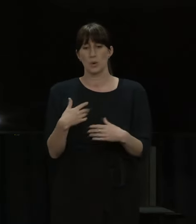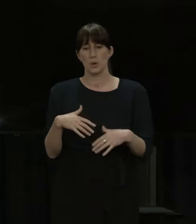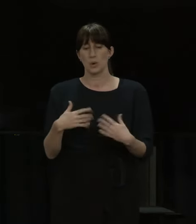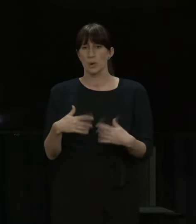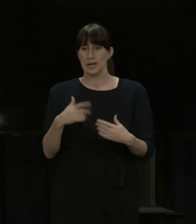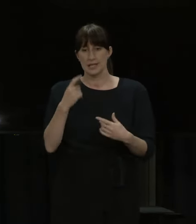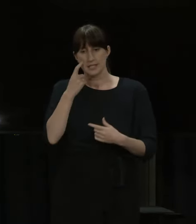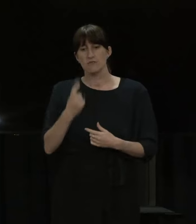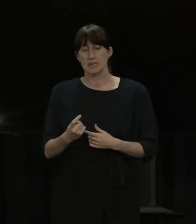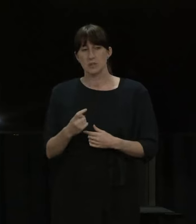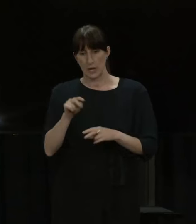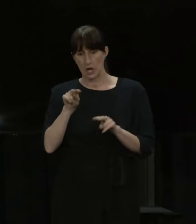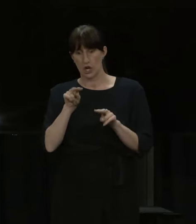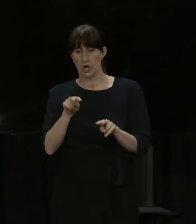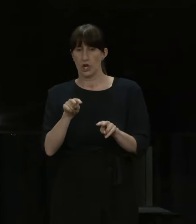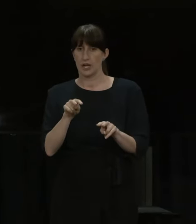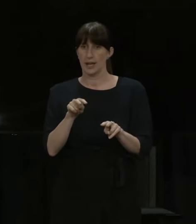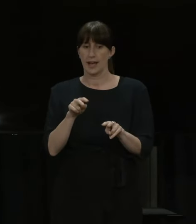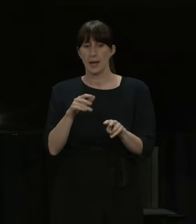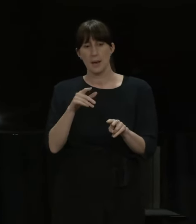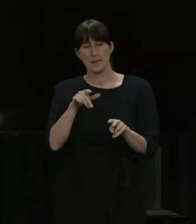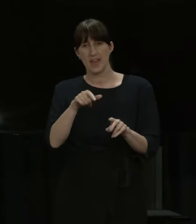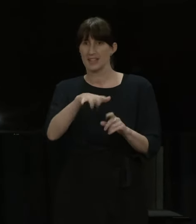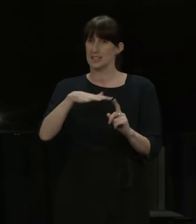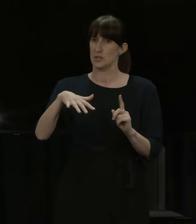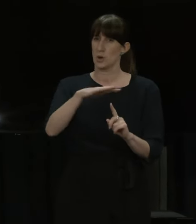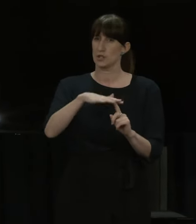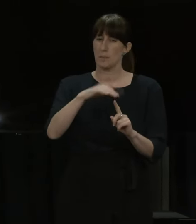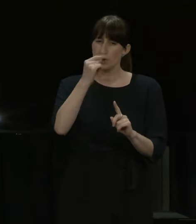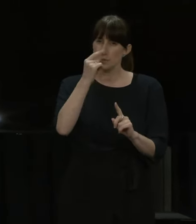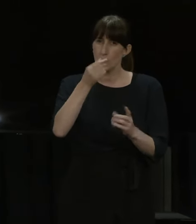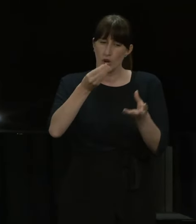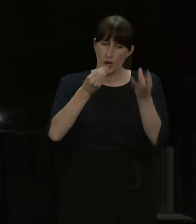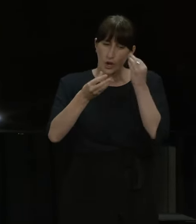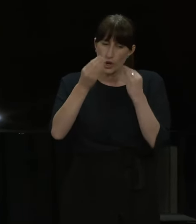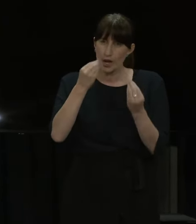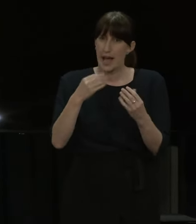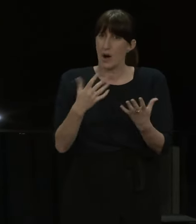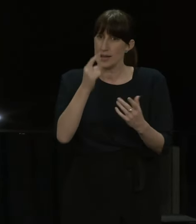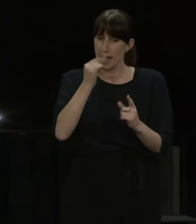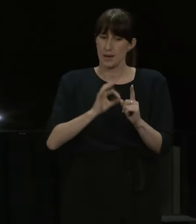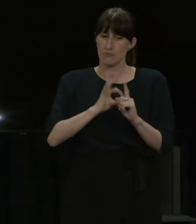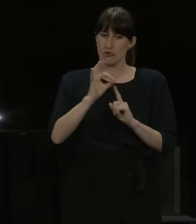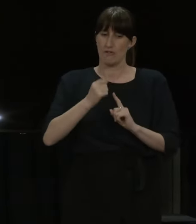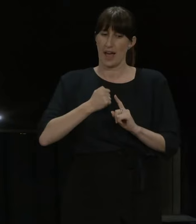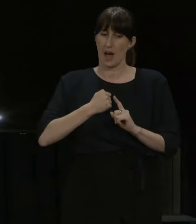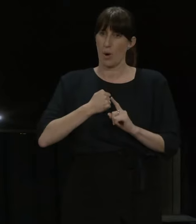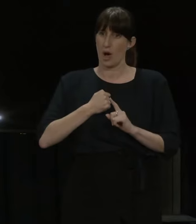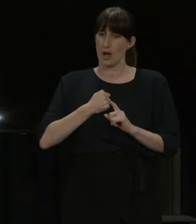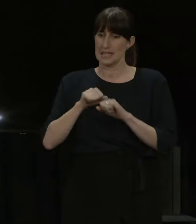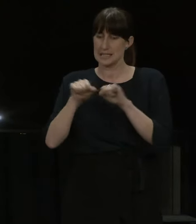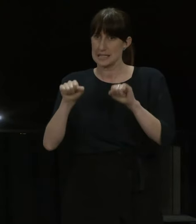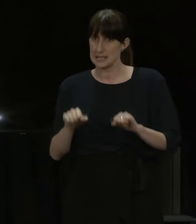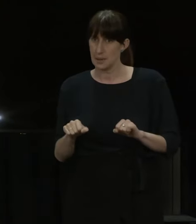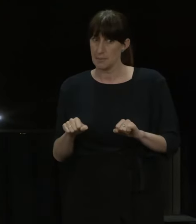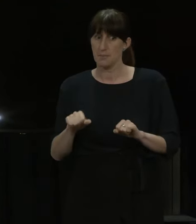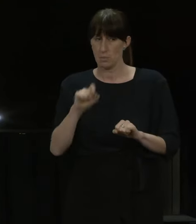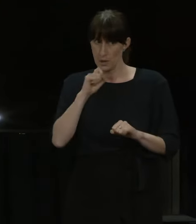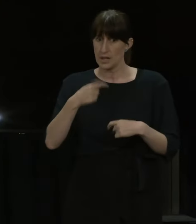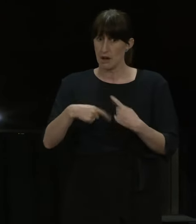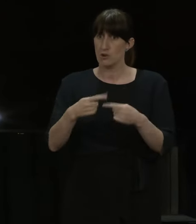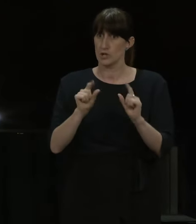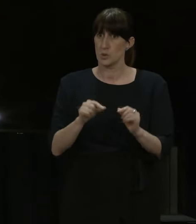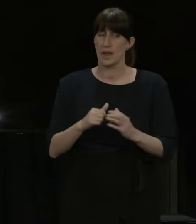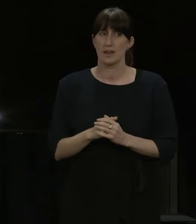like that to see if there are lessons to learn, if there are things that we can improve about the systems and we'll continue to do that. But